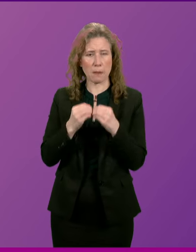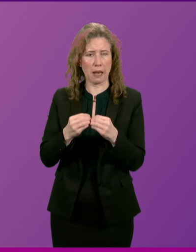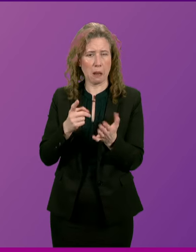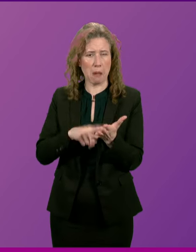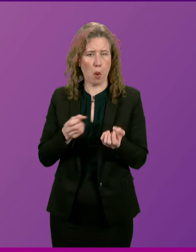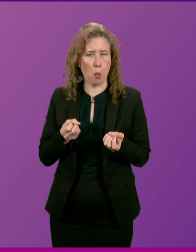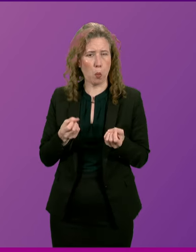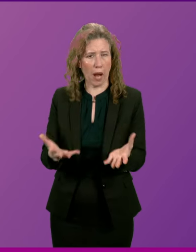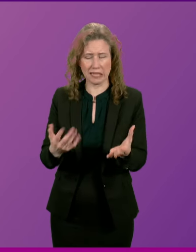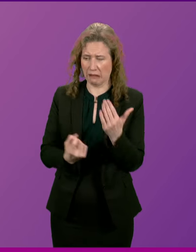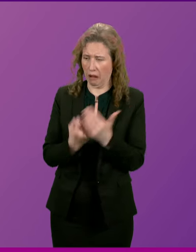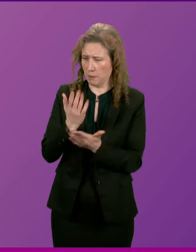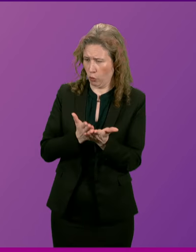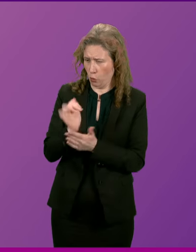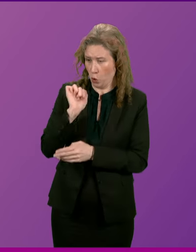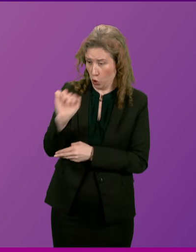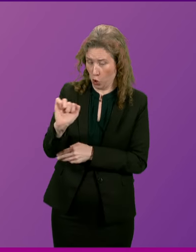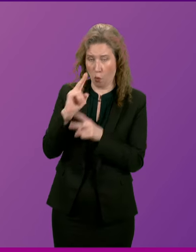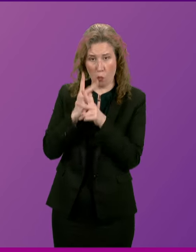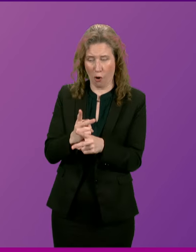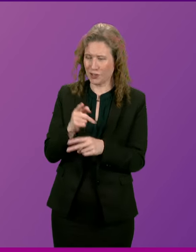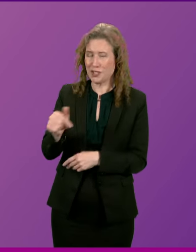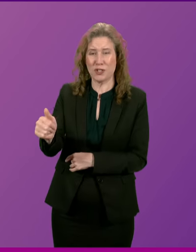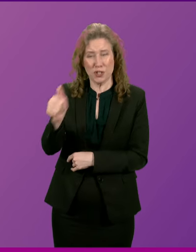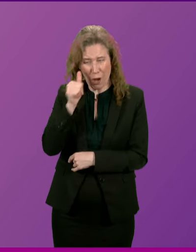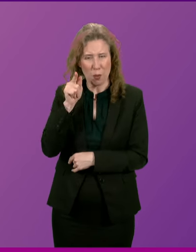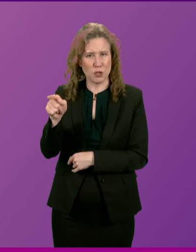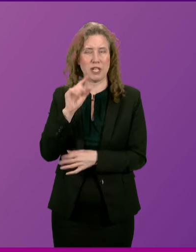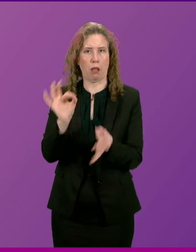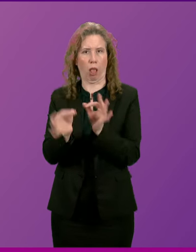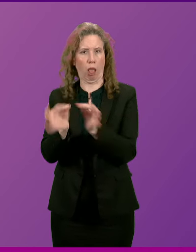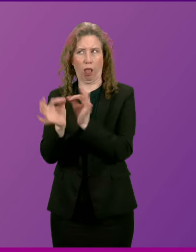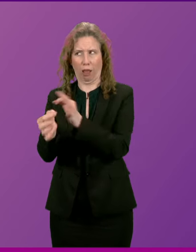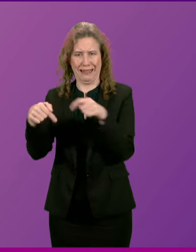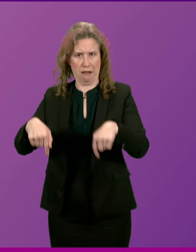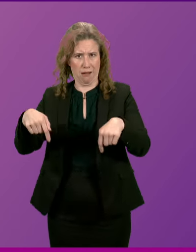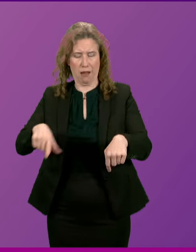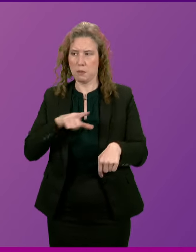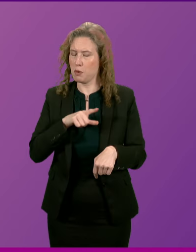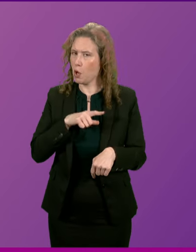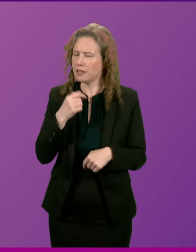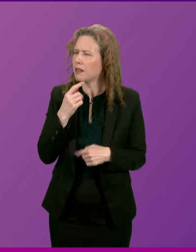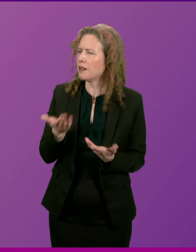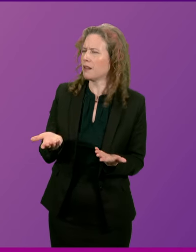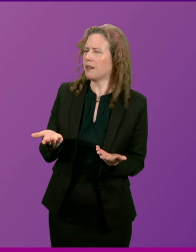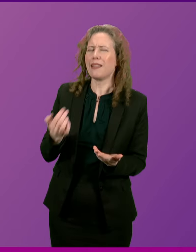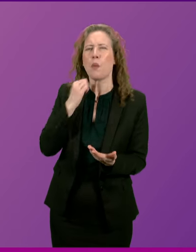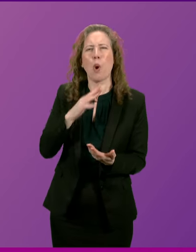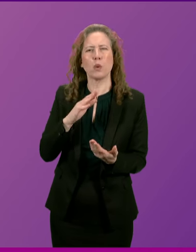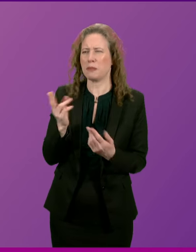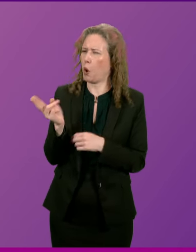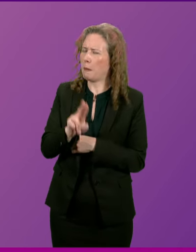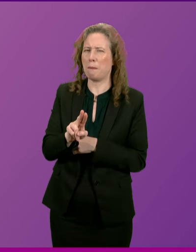generated under her watch. And she knows that she is misleading this chamber because there will be no return to